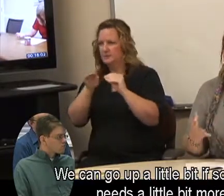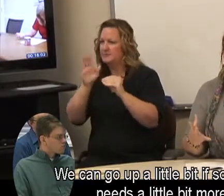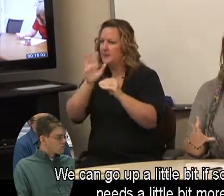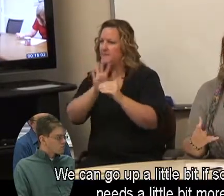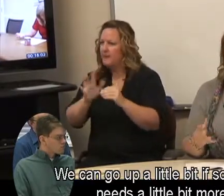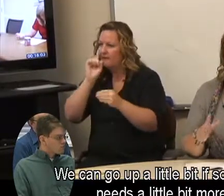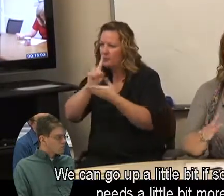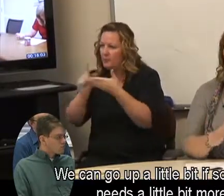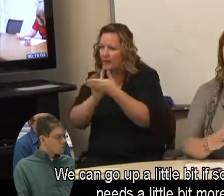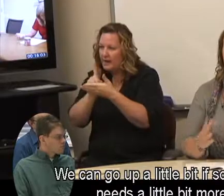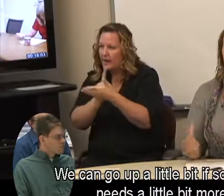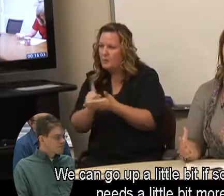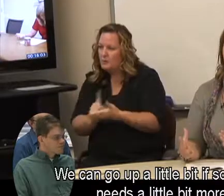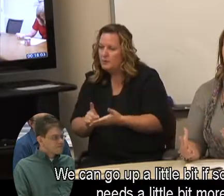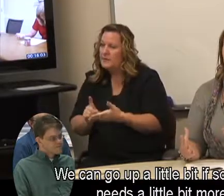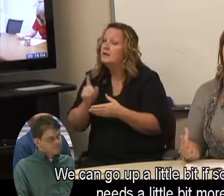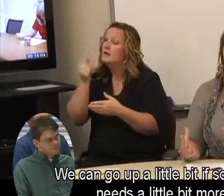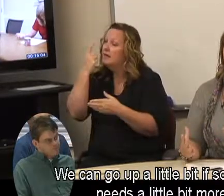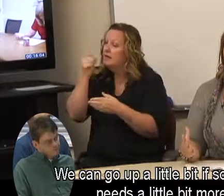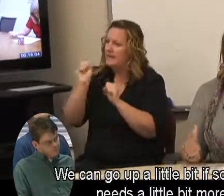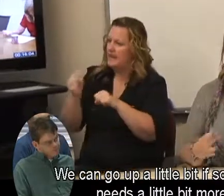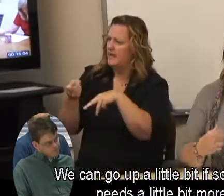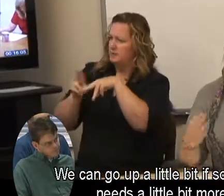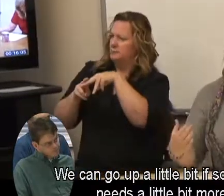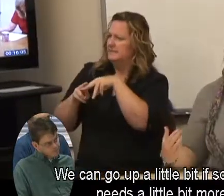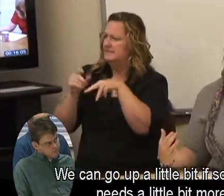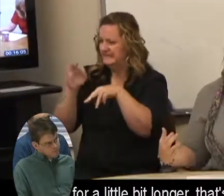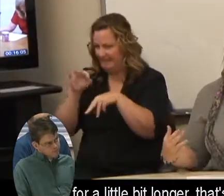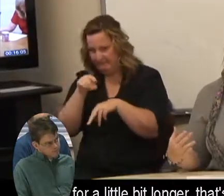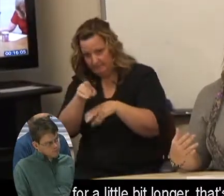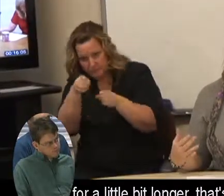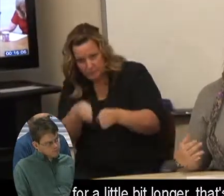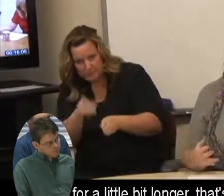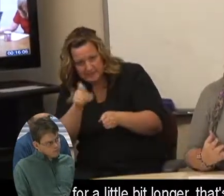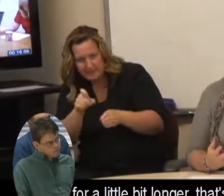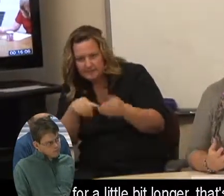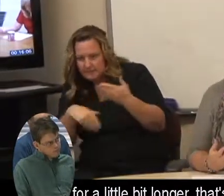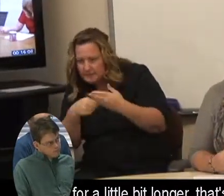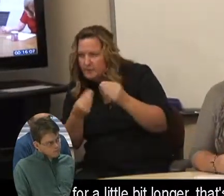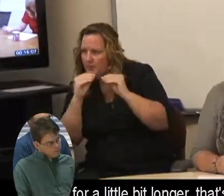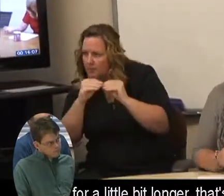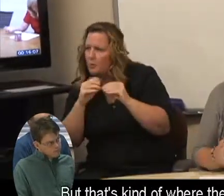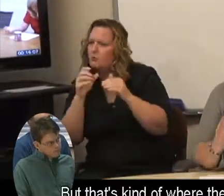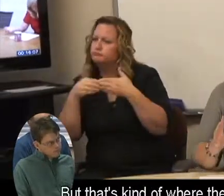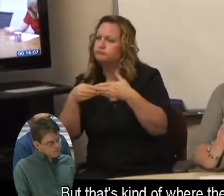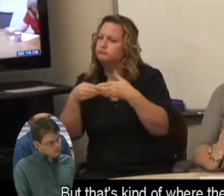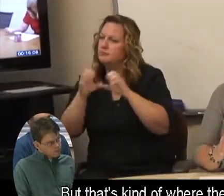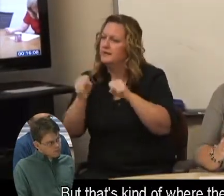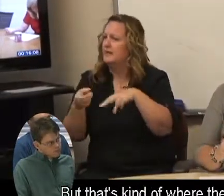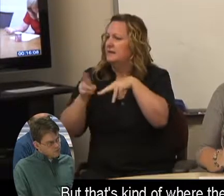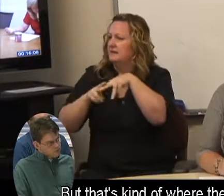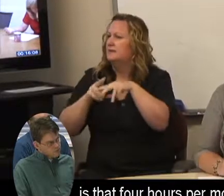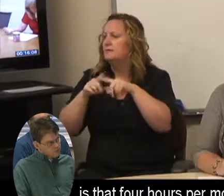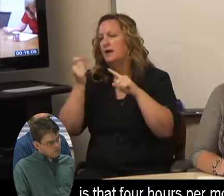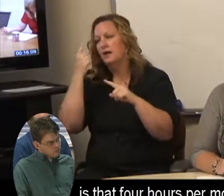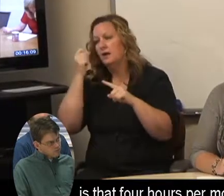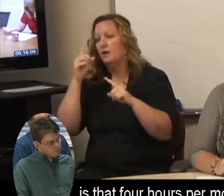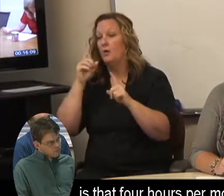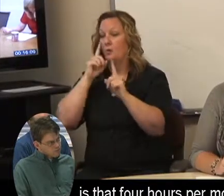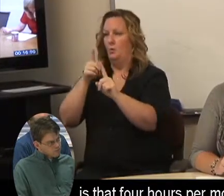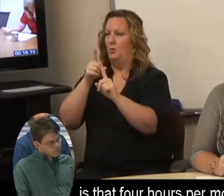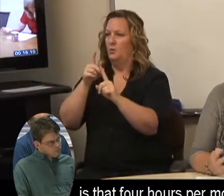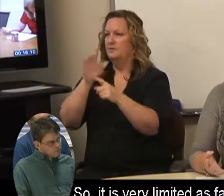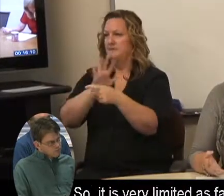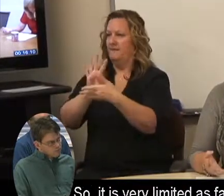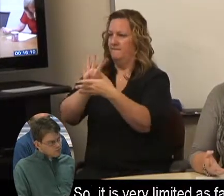We can go up a little bit if somebody needs a little bit more, you know, for a little bit longer. That's fine. But that's kind of where the goal is, is that four